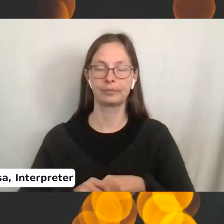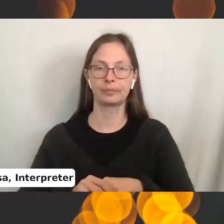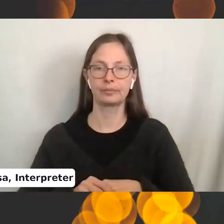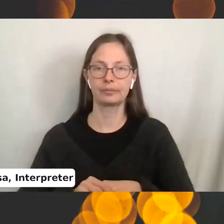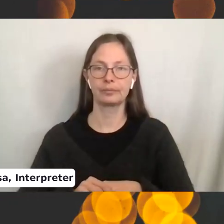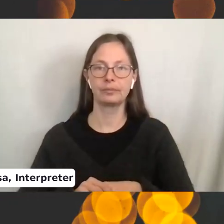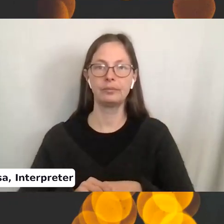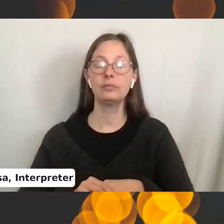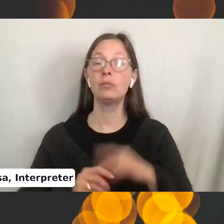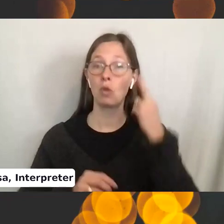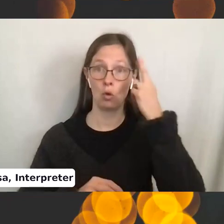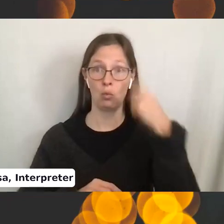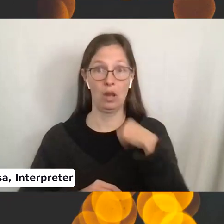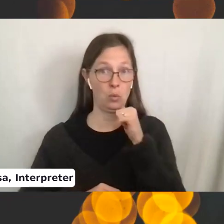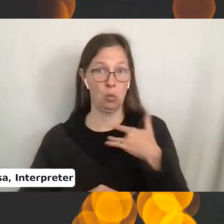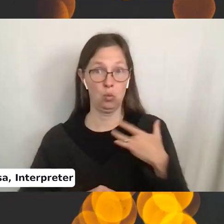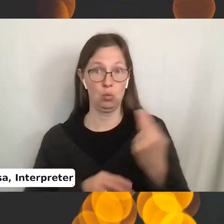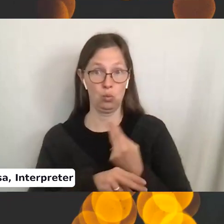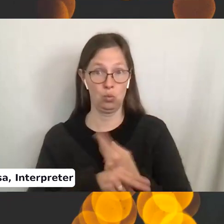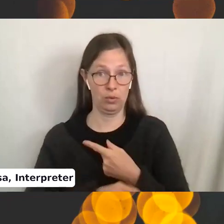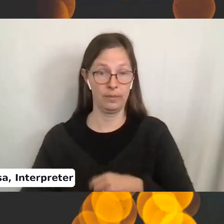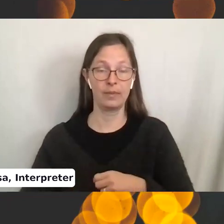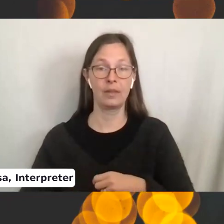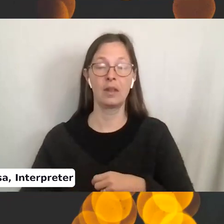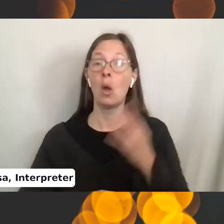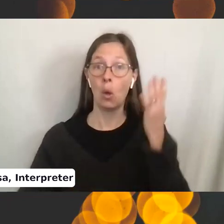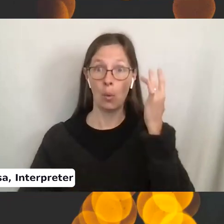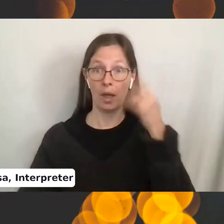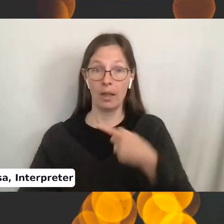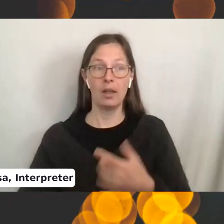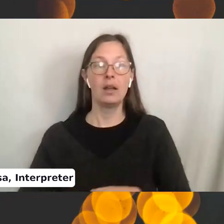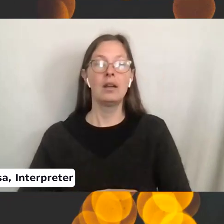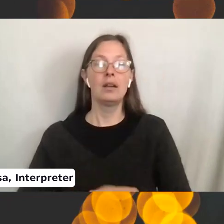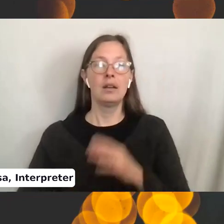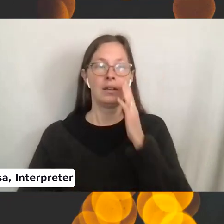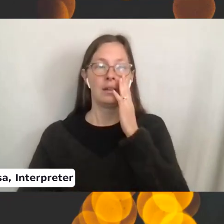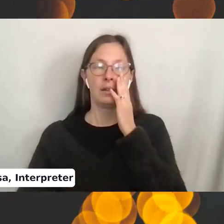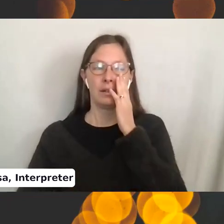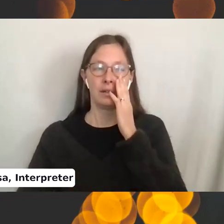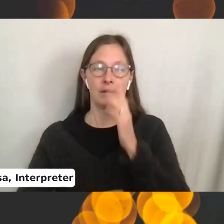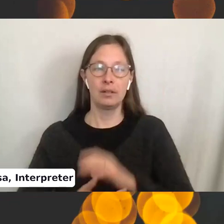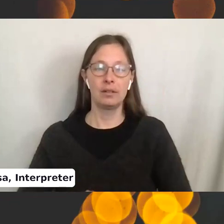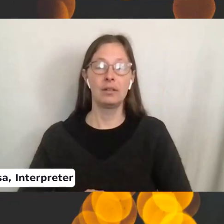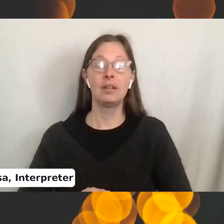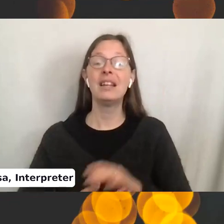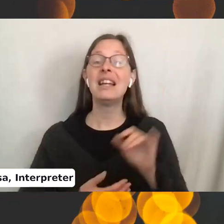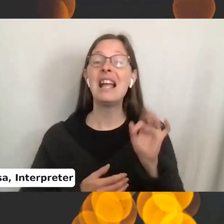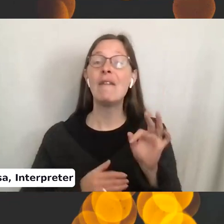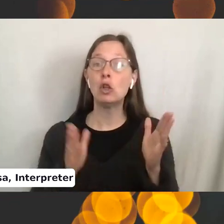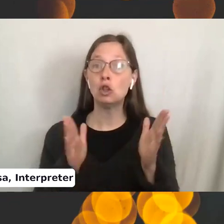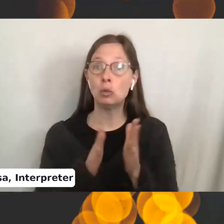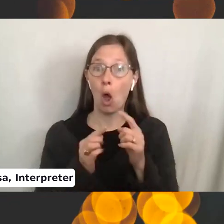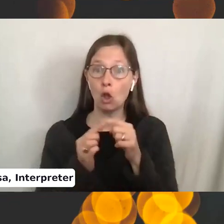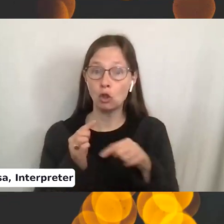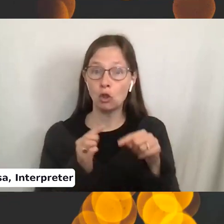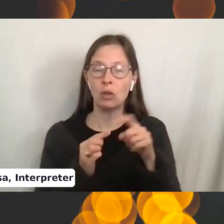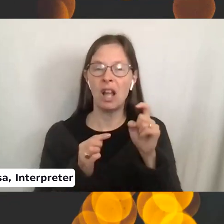The reason I don't usually use these is because, um, if it's a small circle, you have to